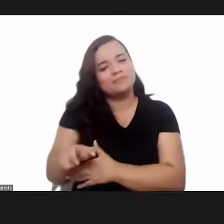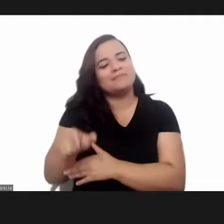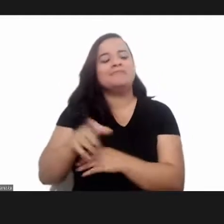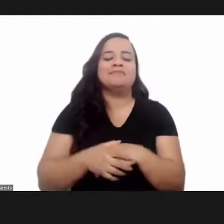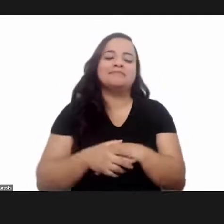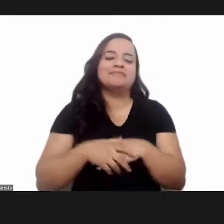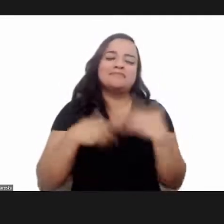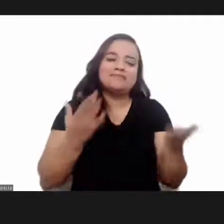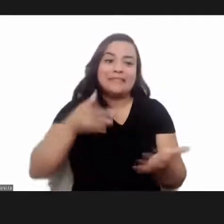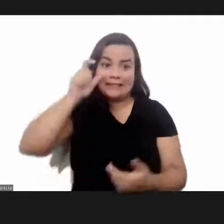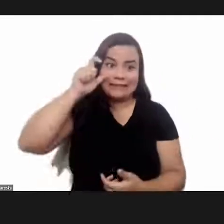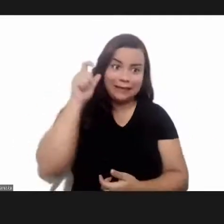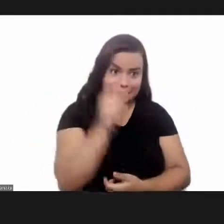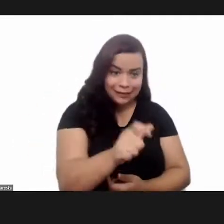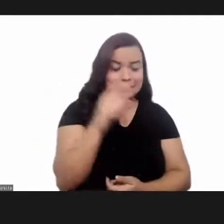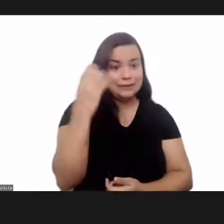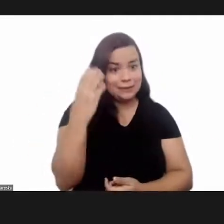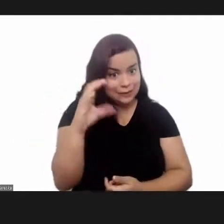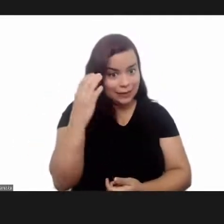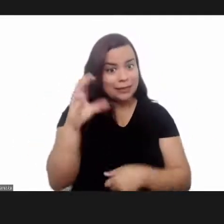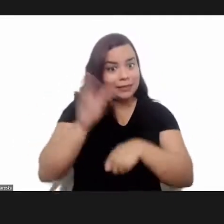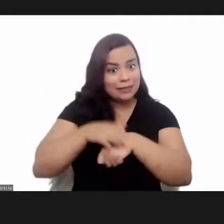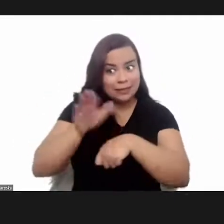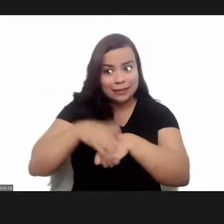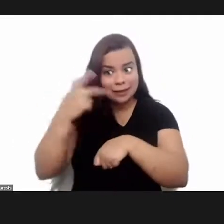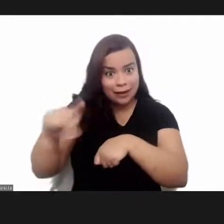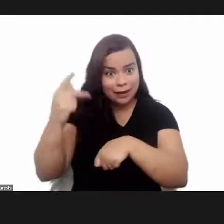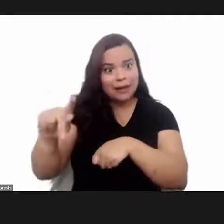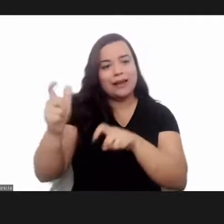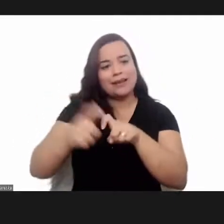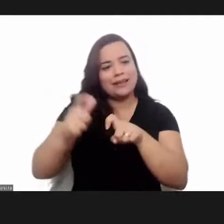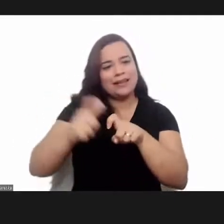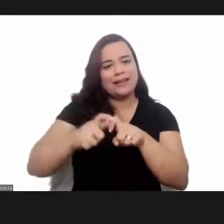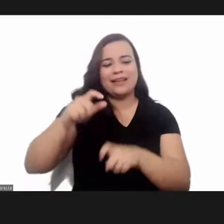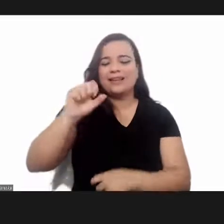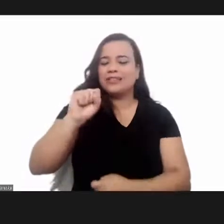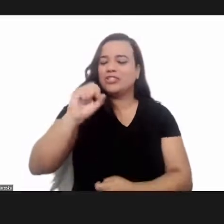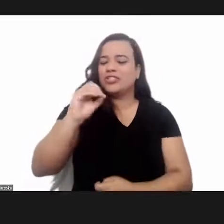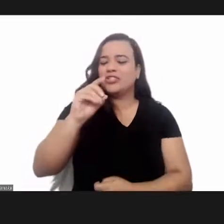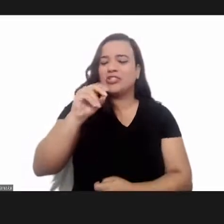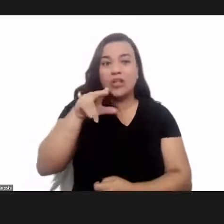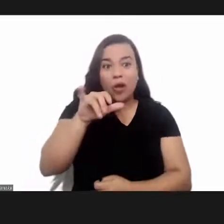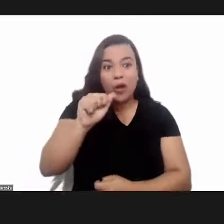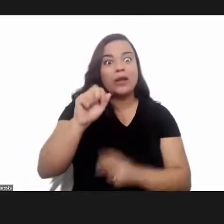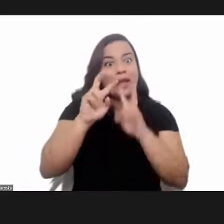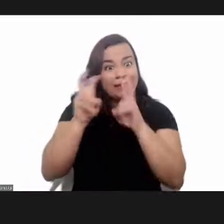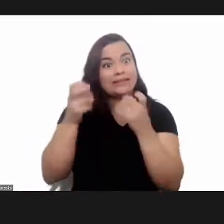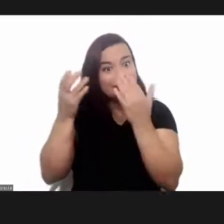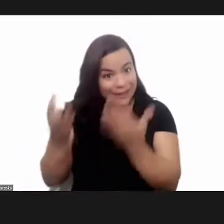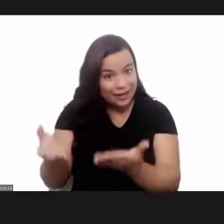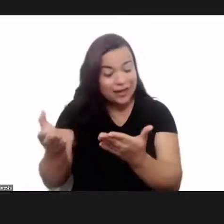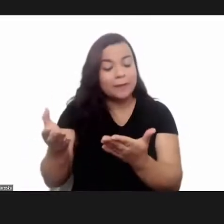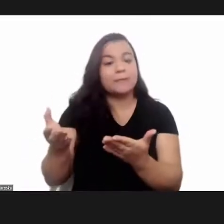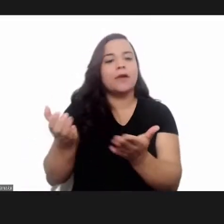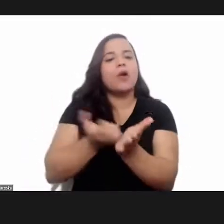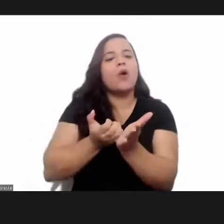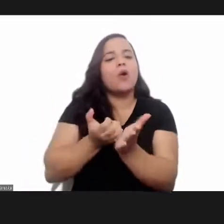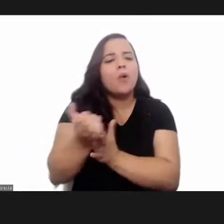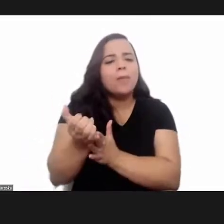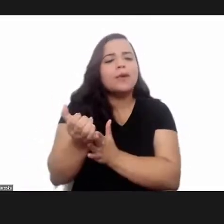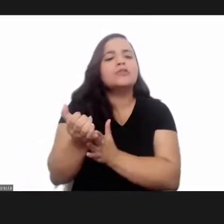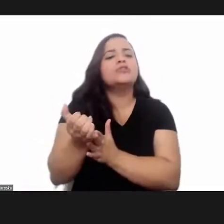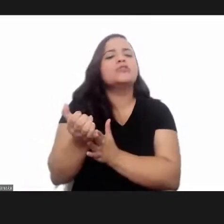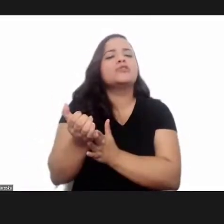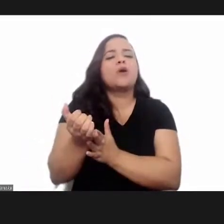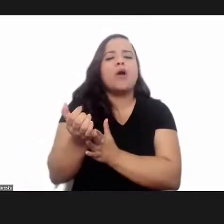Her scientific interest, Dr. Sonia Andrade, concerning the topic of Chagas disease was became manifest